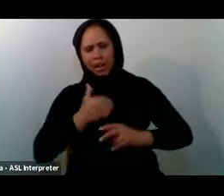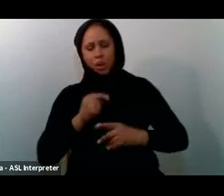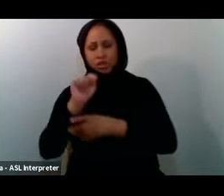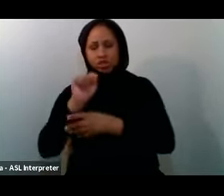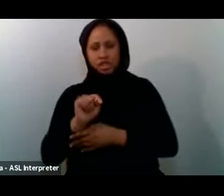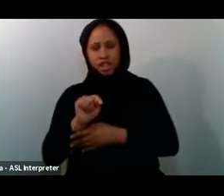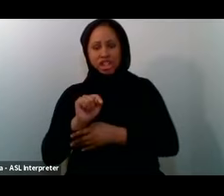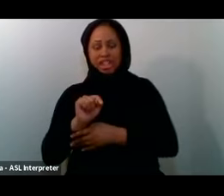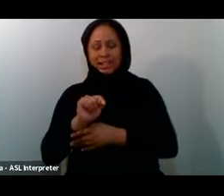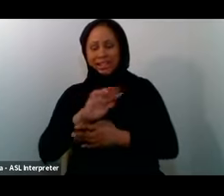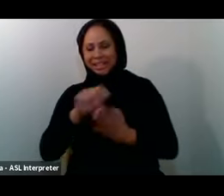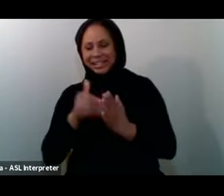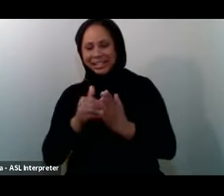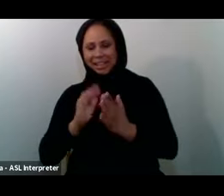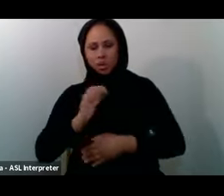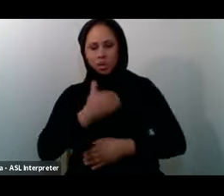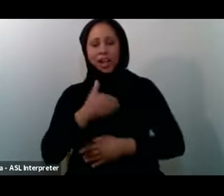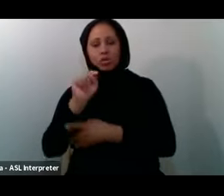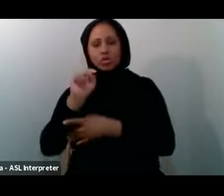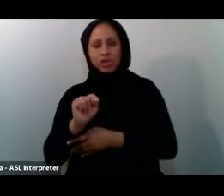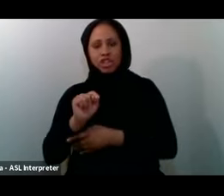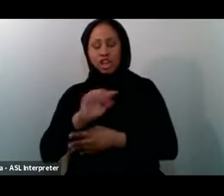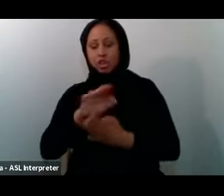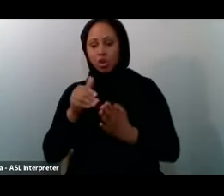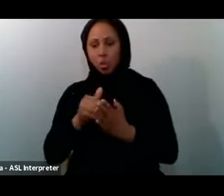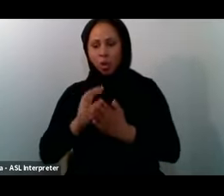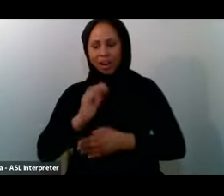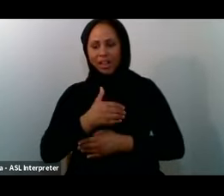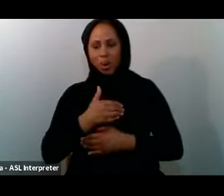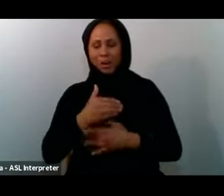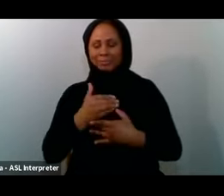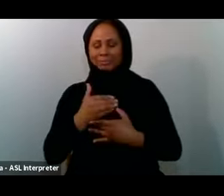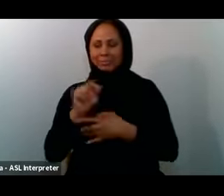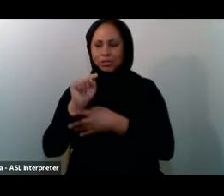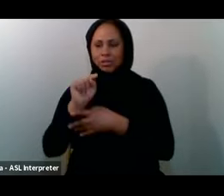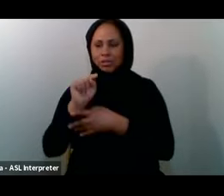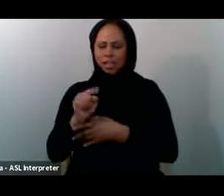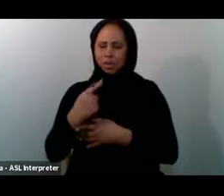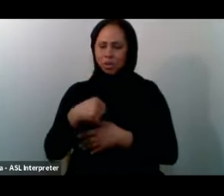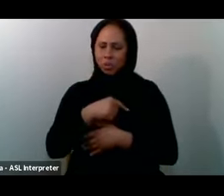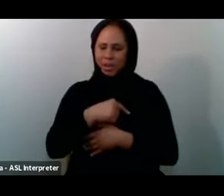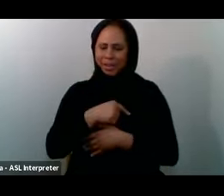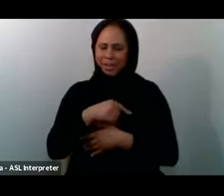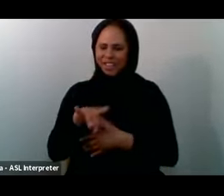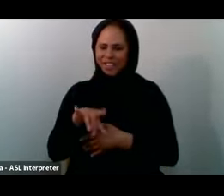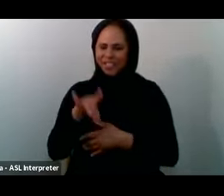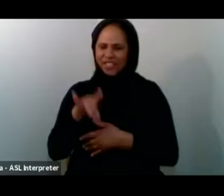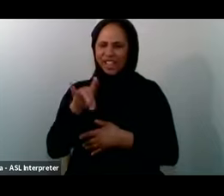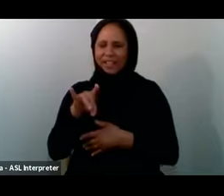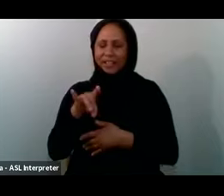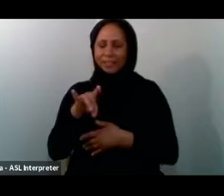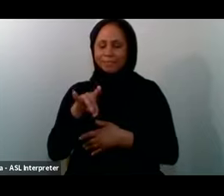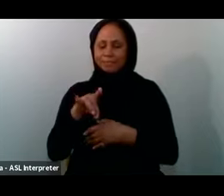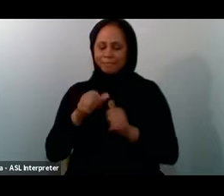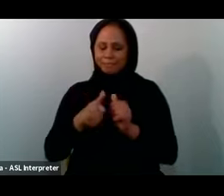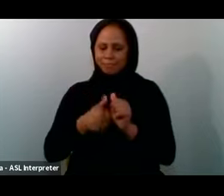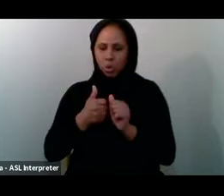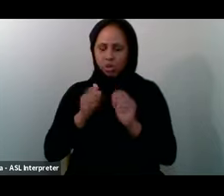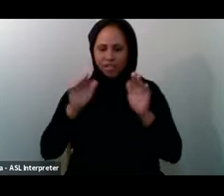core Of our tradition We find That it all Comes down To helping And assisting